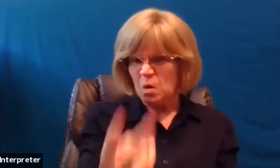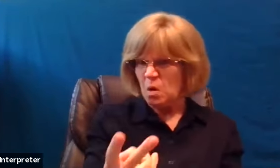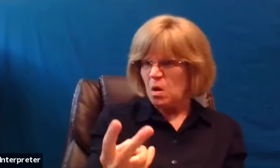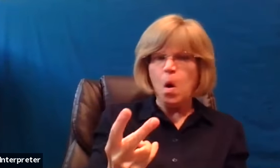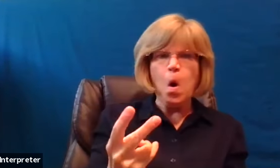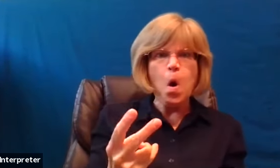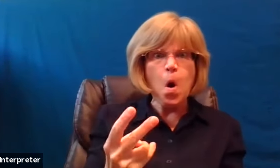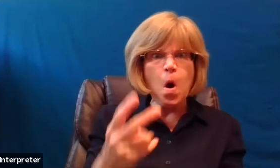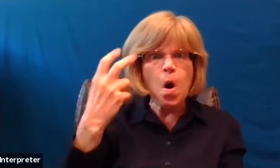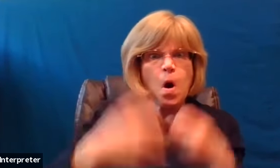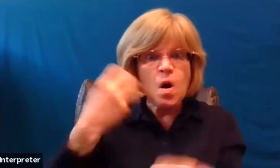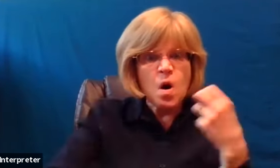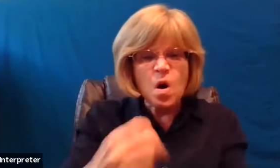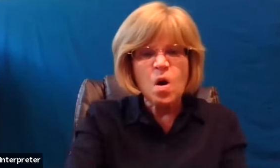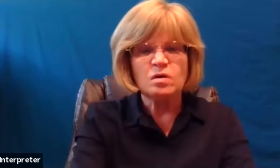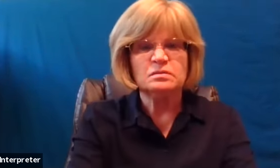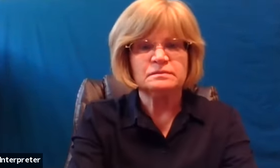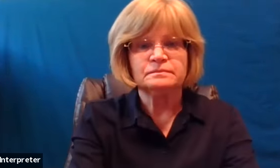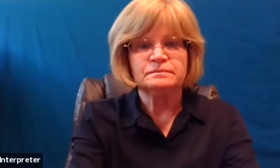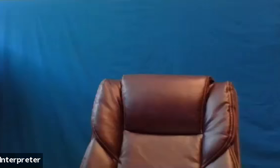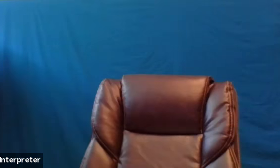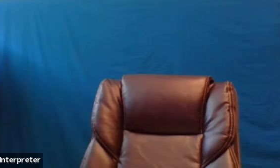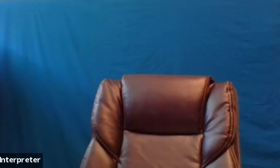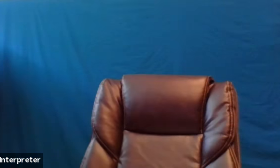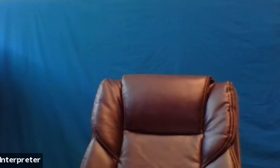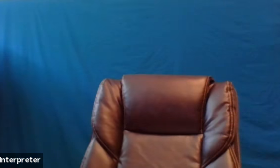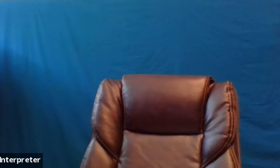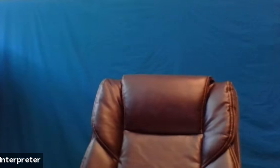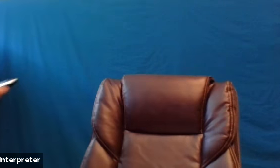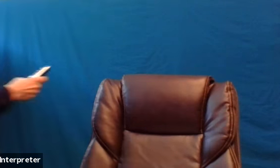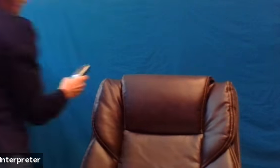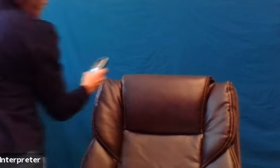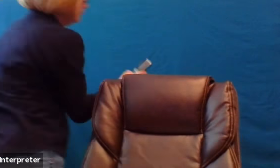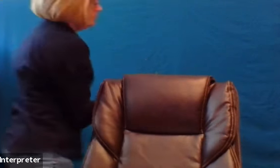and they went and reportedounce he lord all that he says no Guys